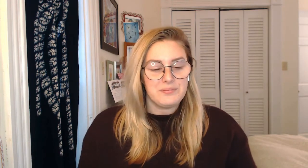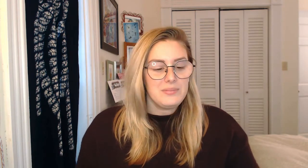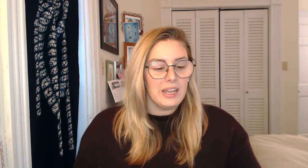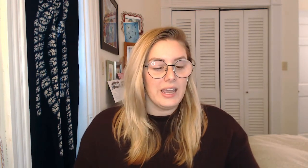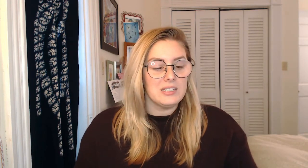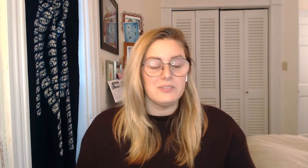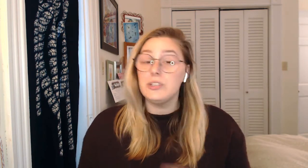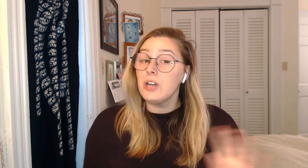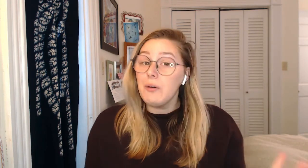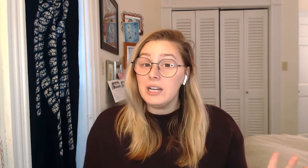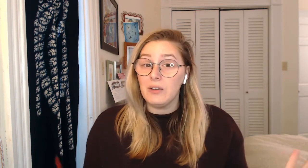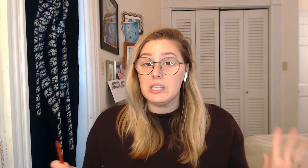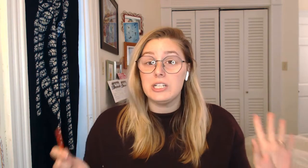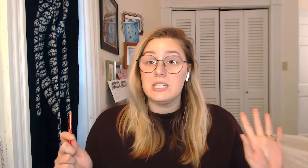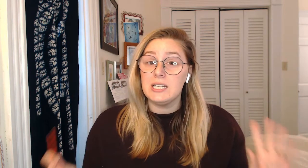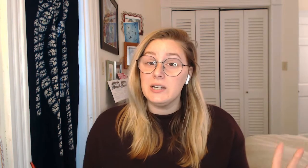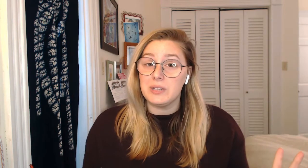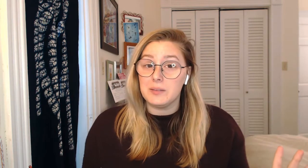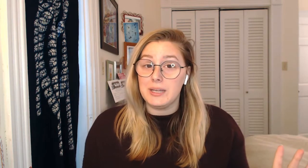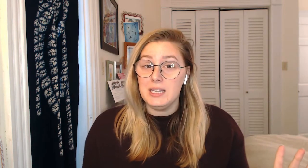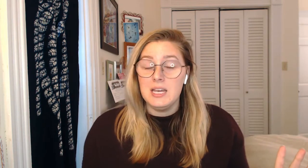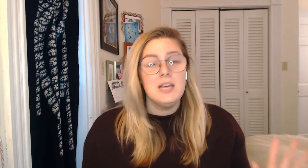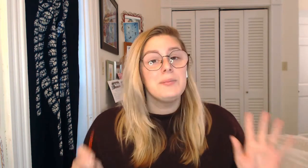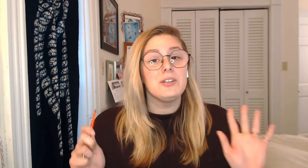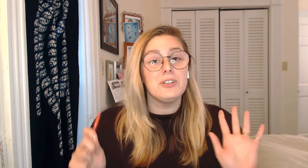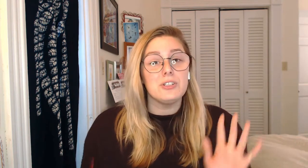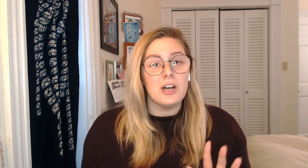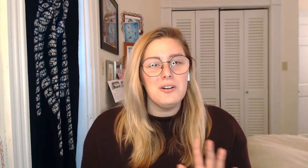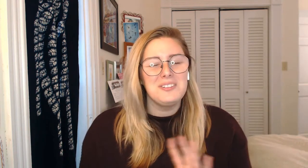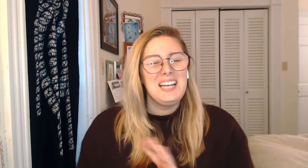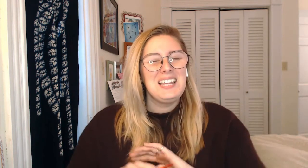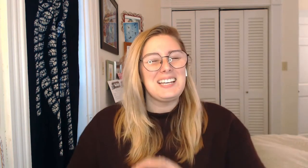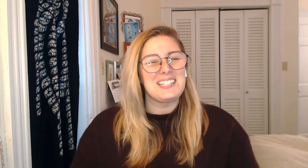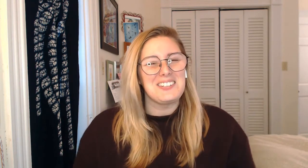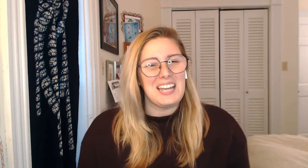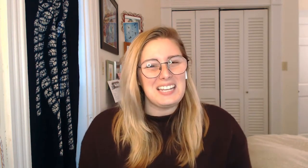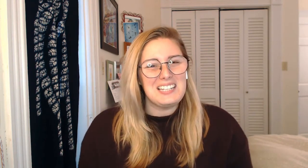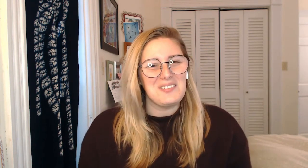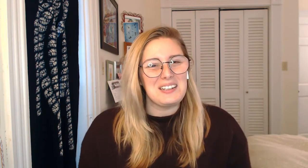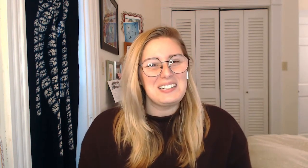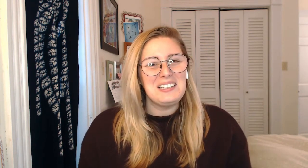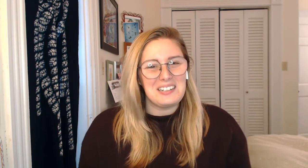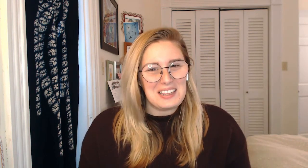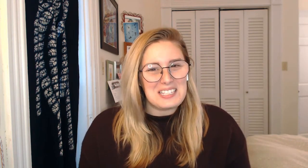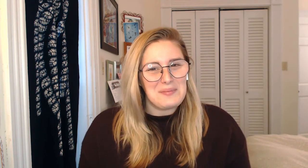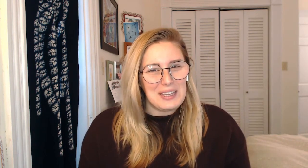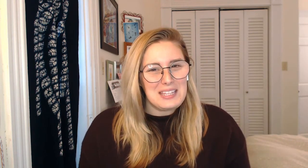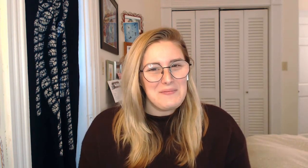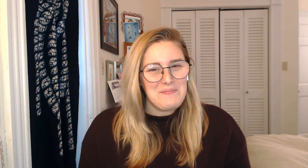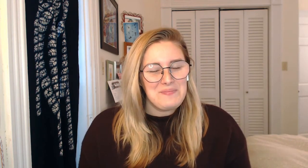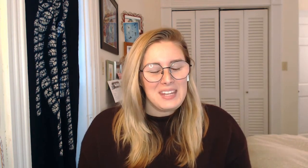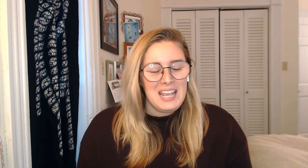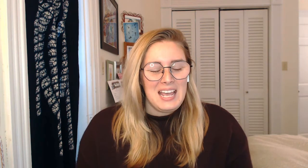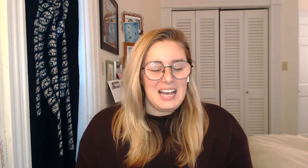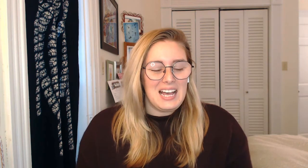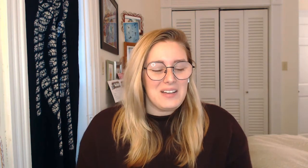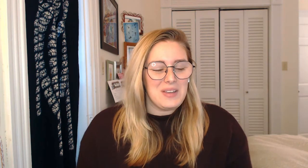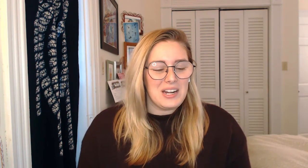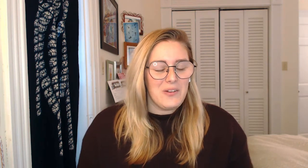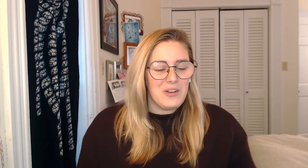And if you know it, I want you to sing it with me. But if you don't, that's okay, because we're going to learn it this month. And I want you